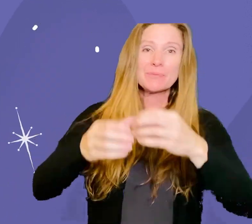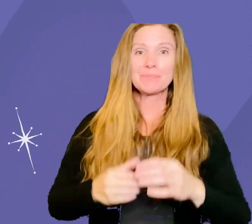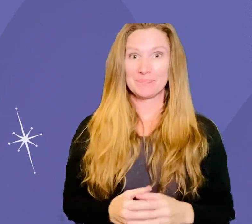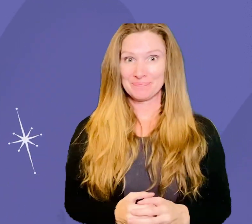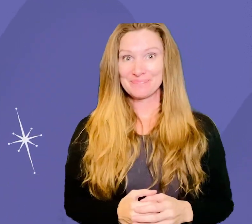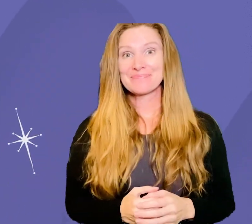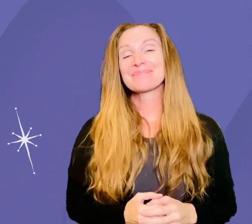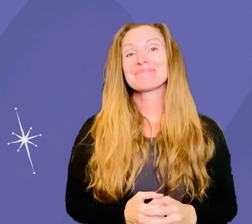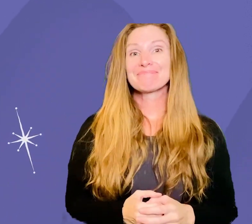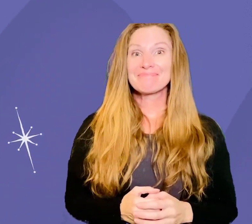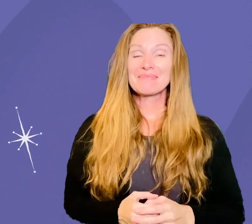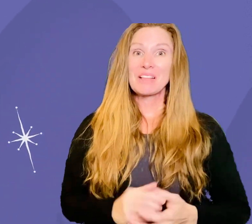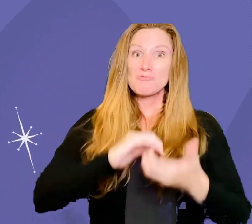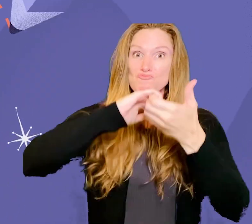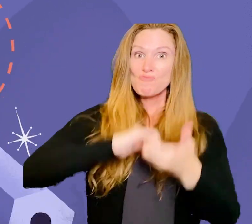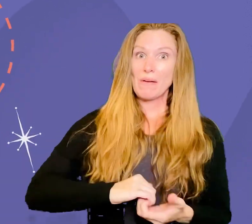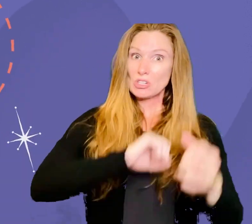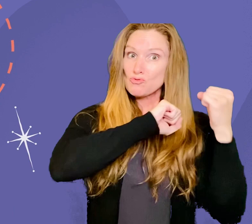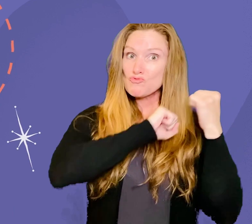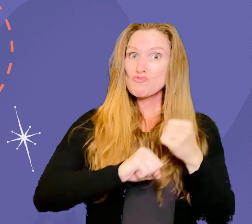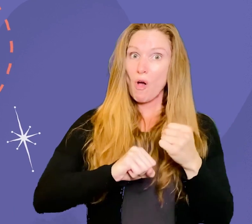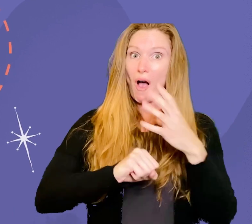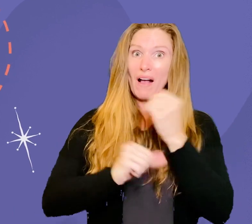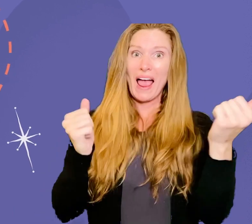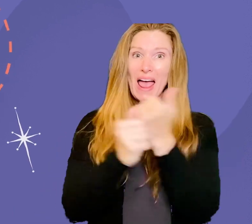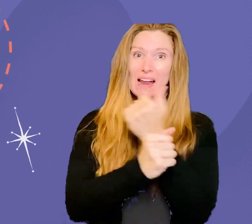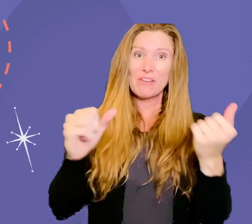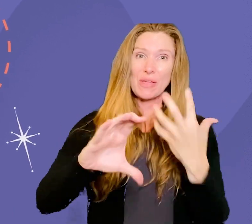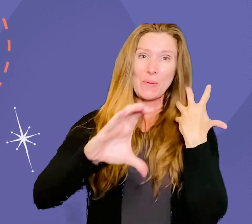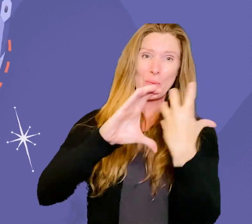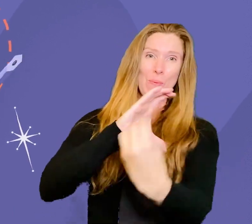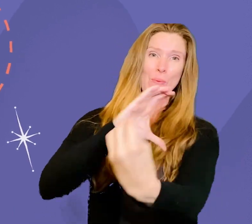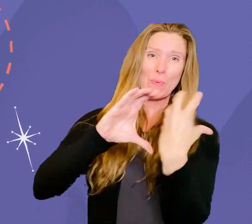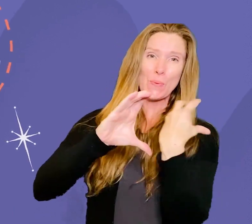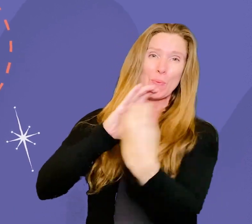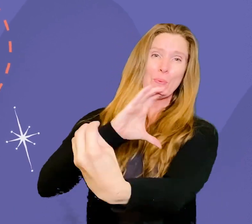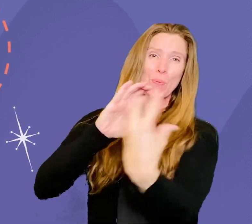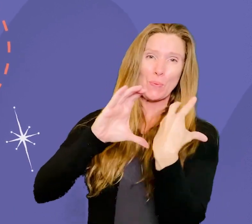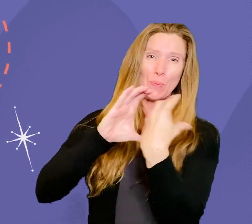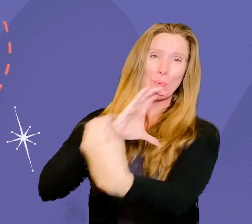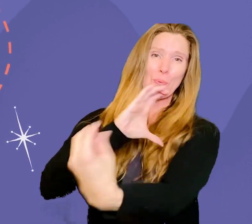Where gravity's strong and everything falls right in